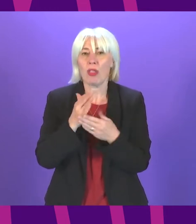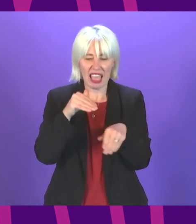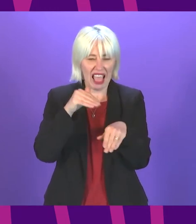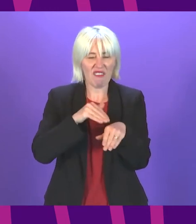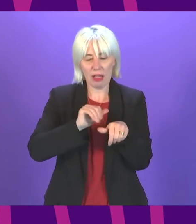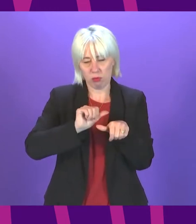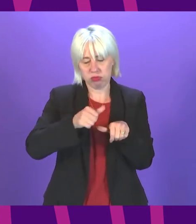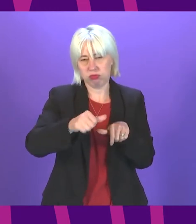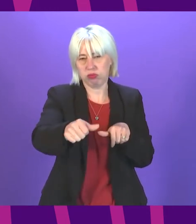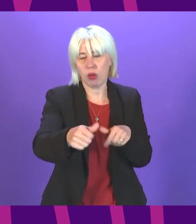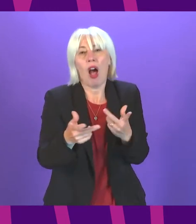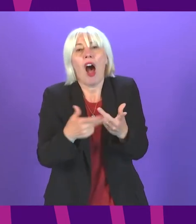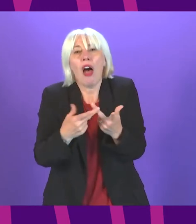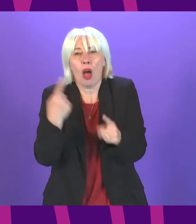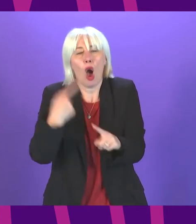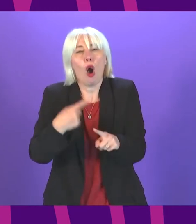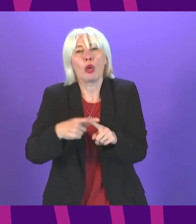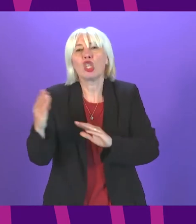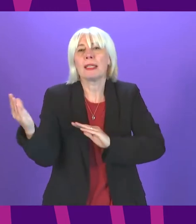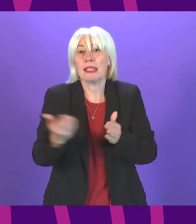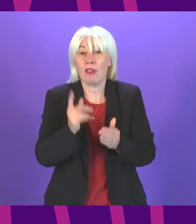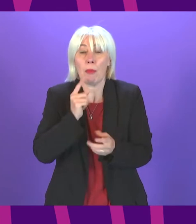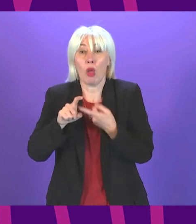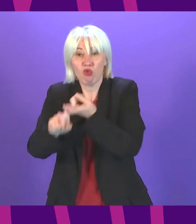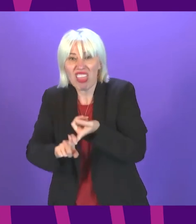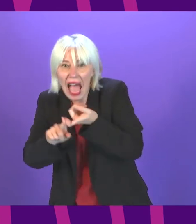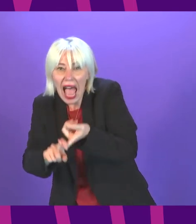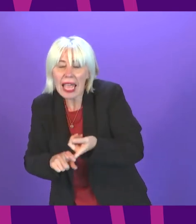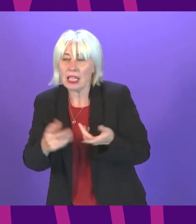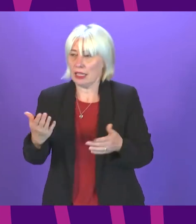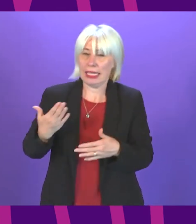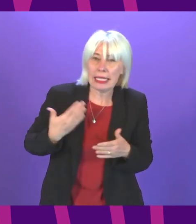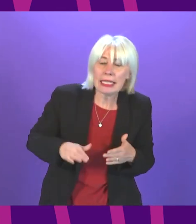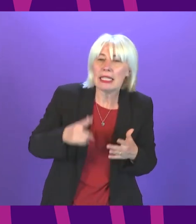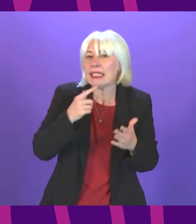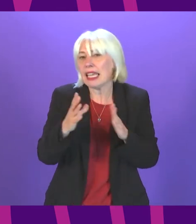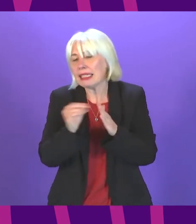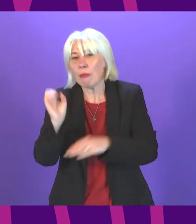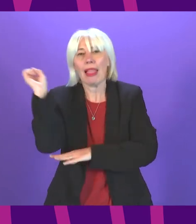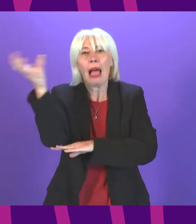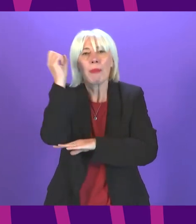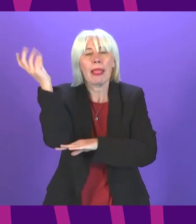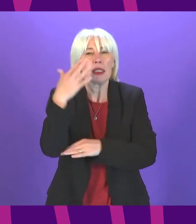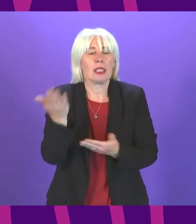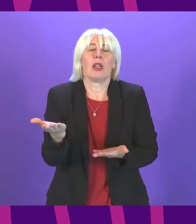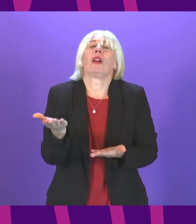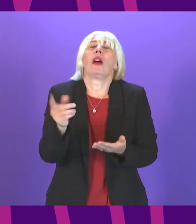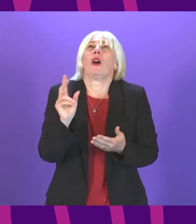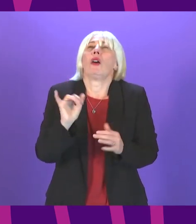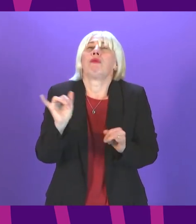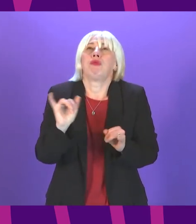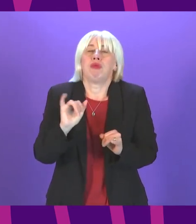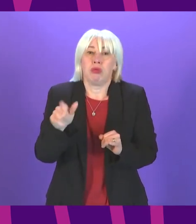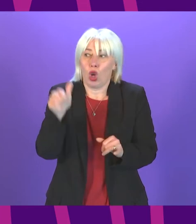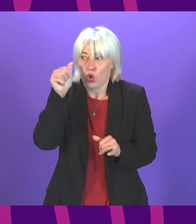effect on other emergency services that people rely on in times of need such as the ambulance service as